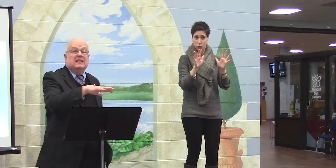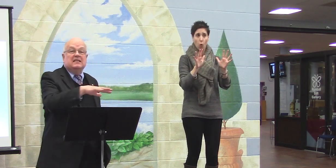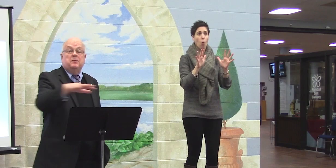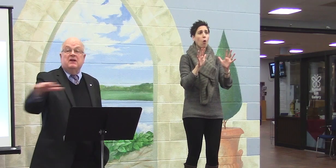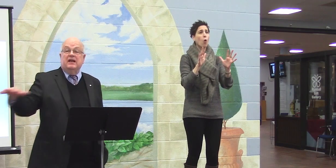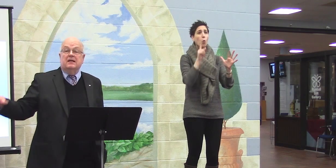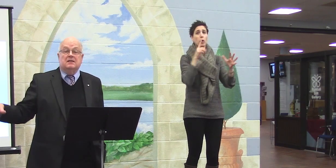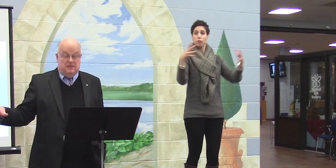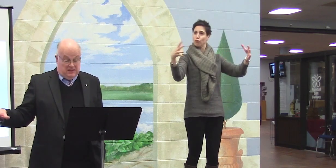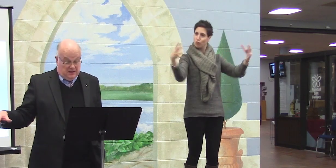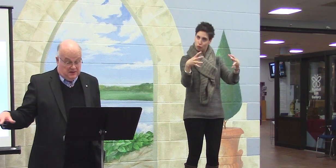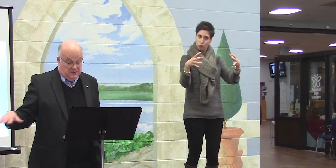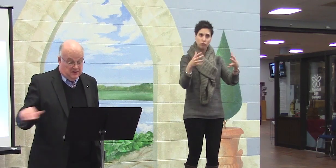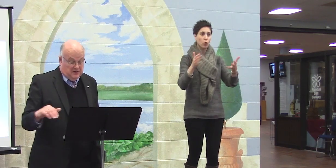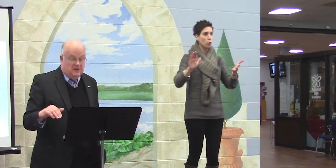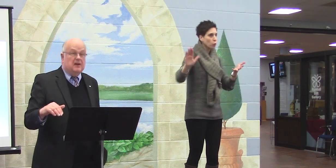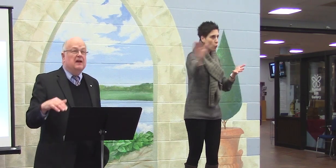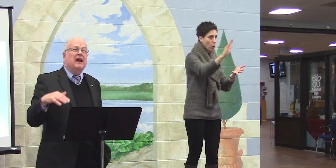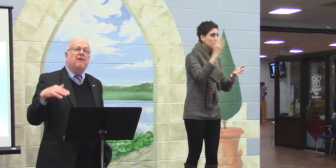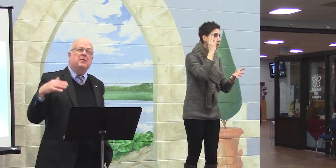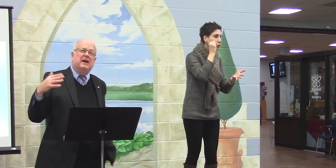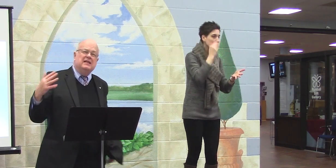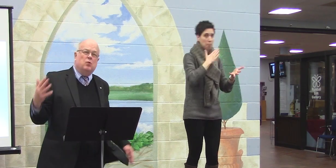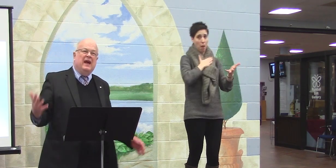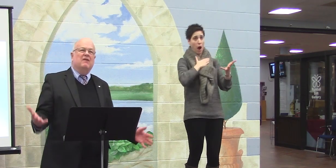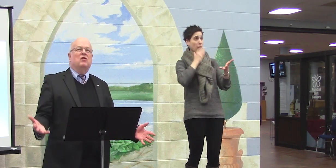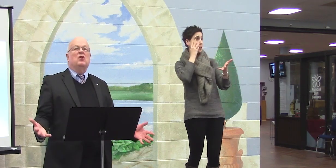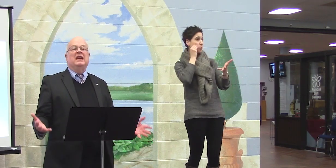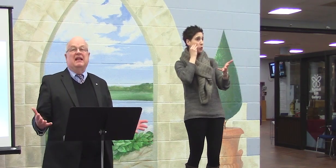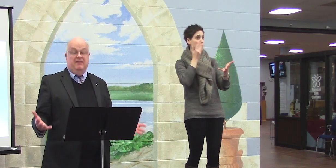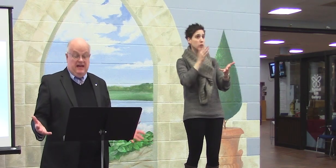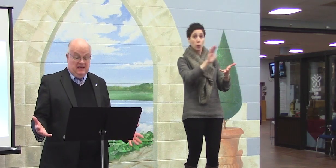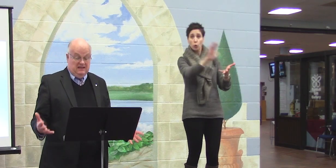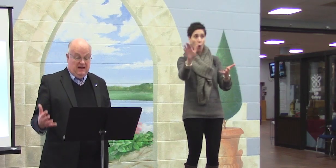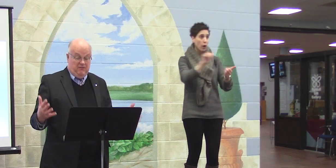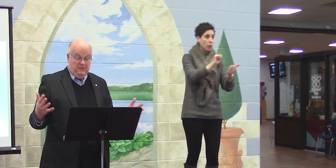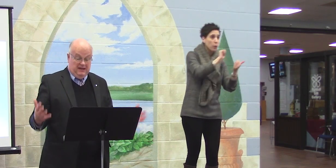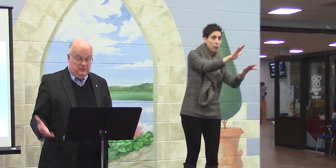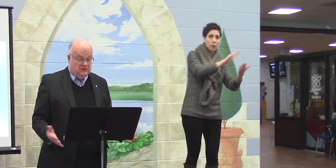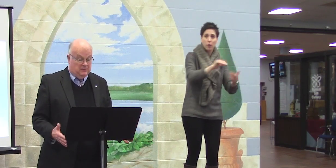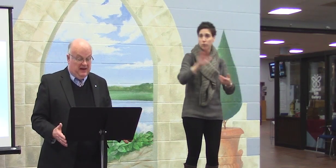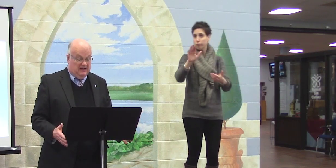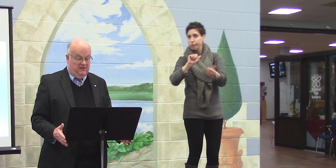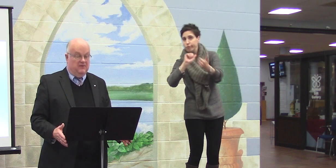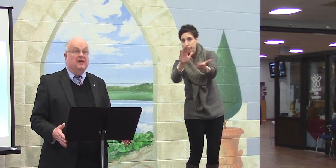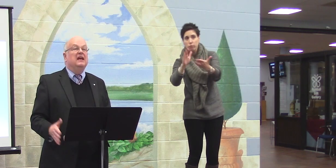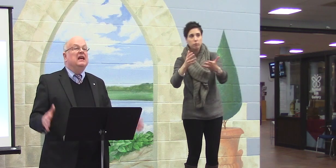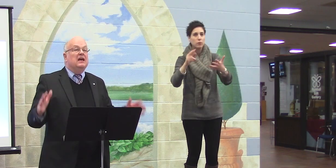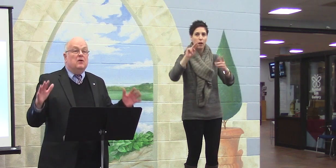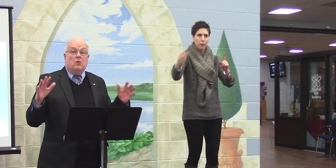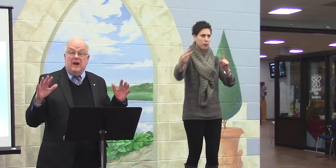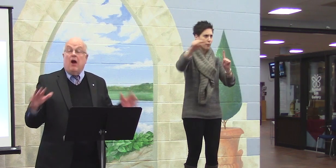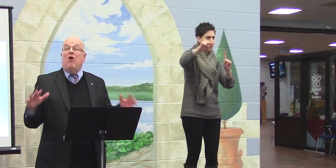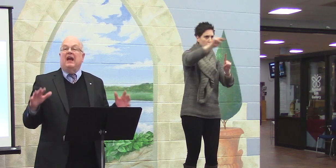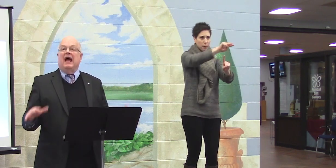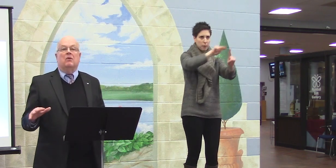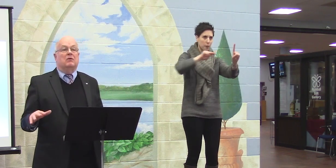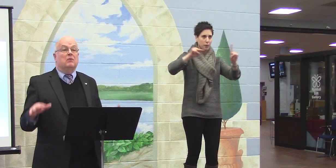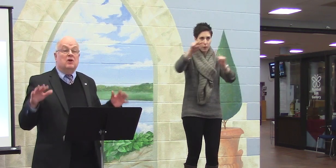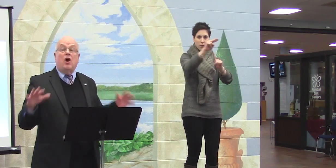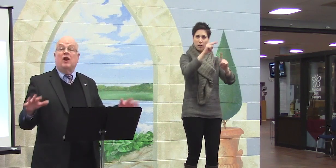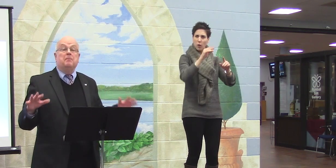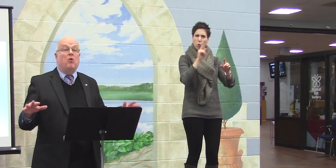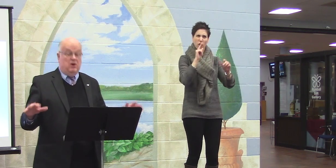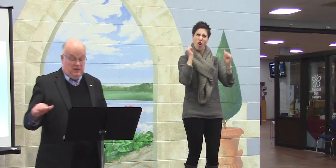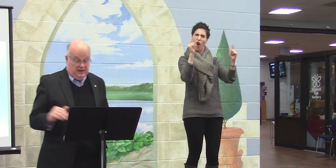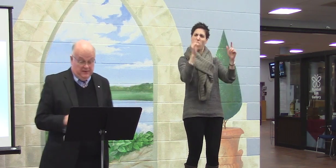Everybody's experience, everybody's way of looking at things, everybody's perspective. We all count.